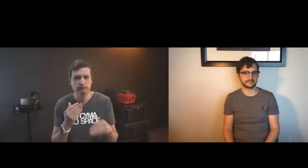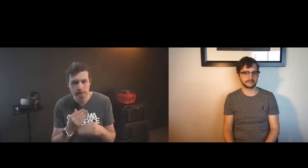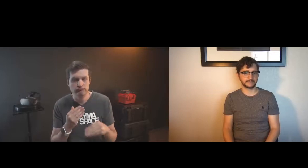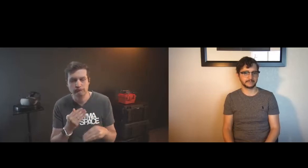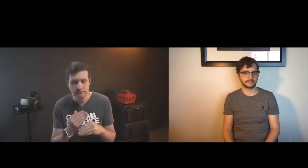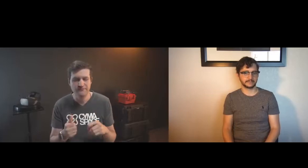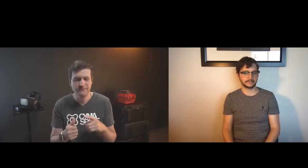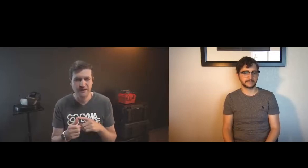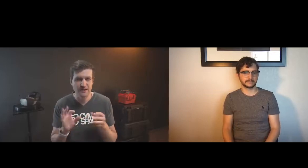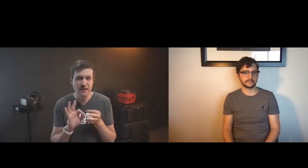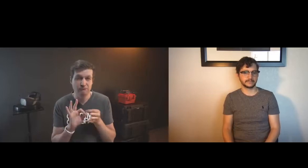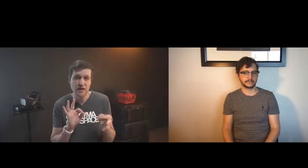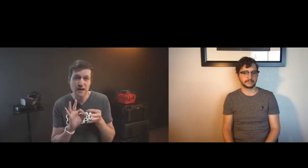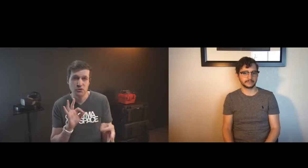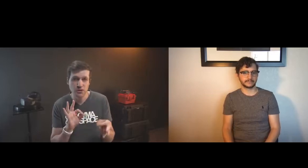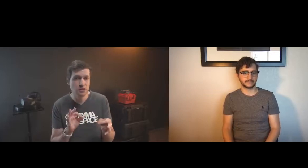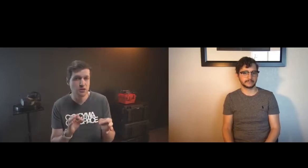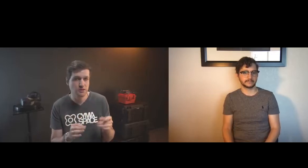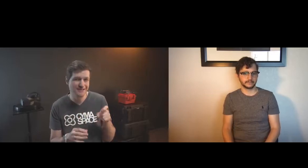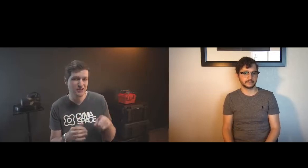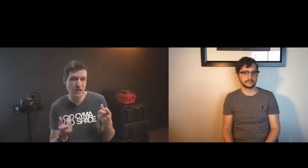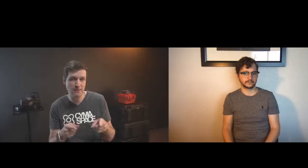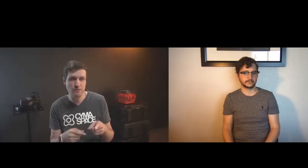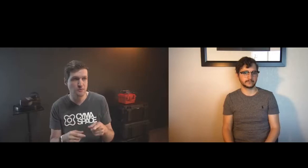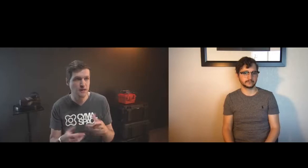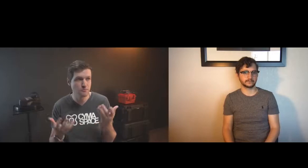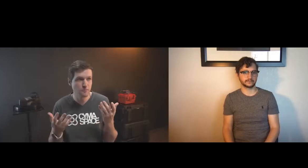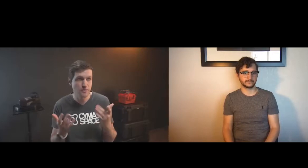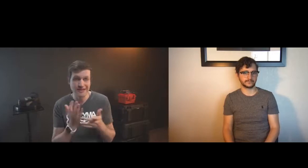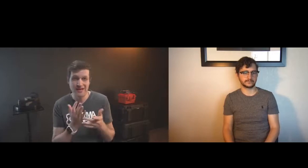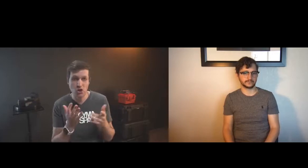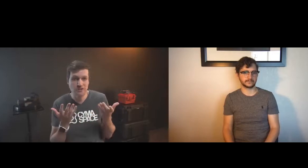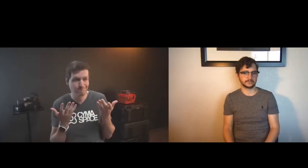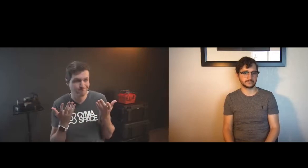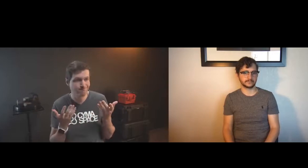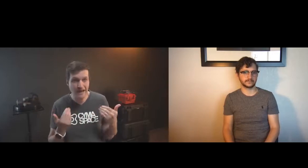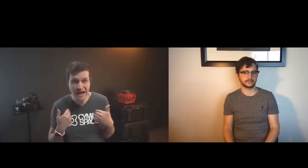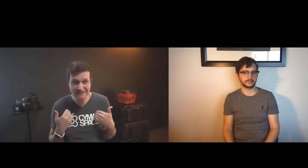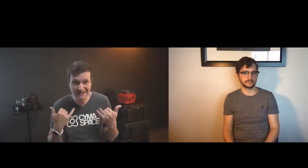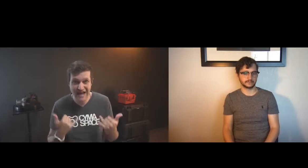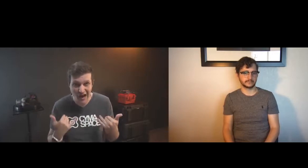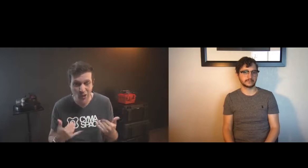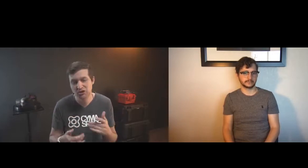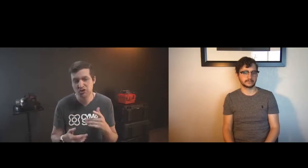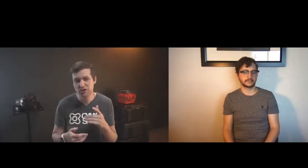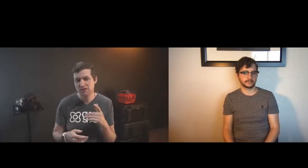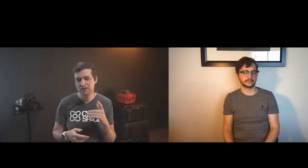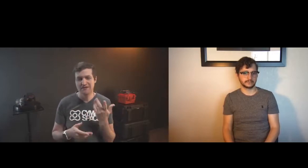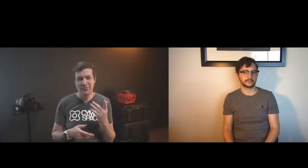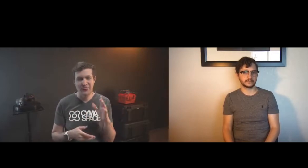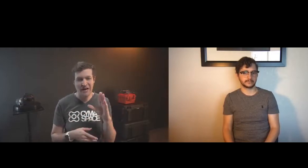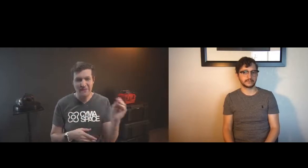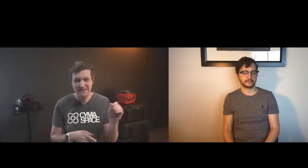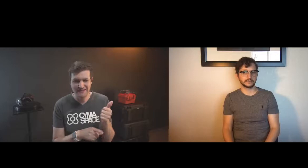captioning needs to happen and the technology